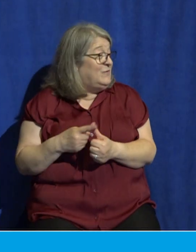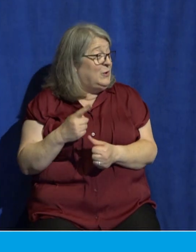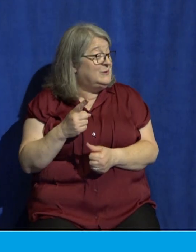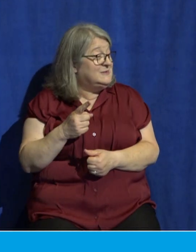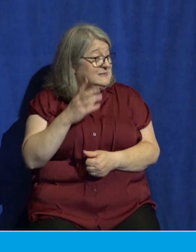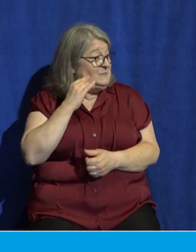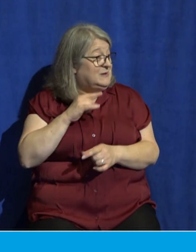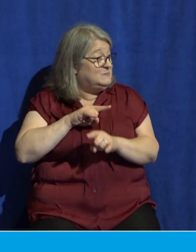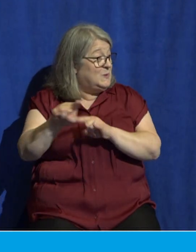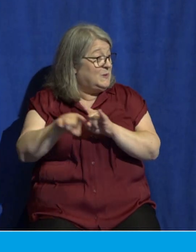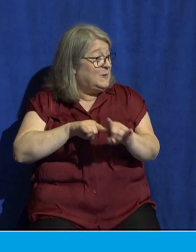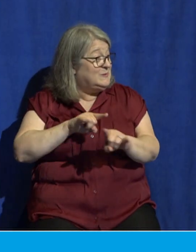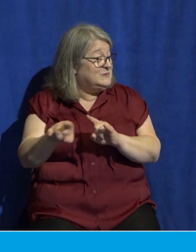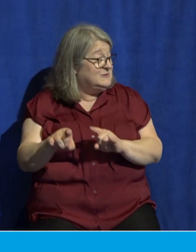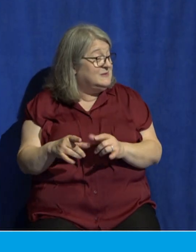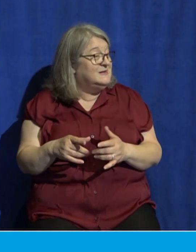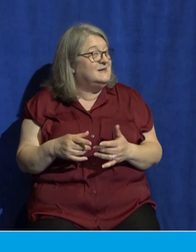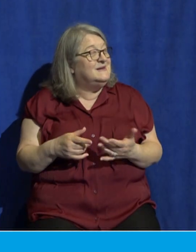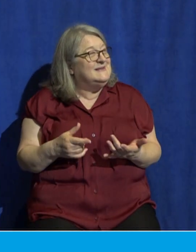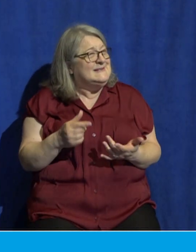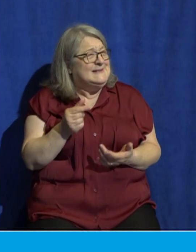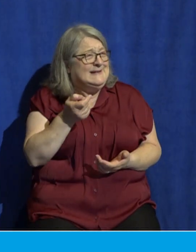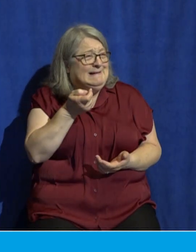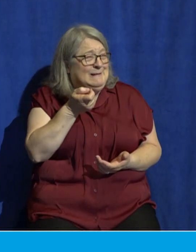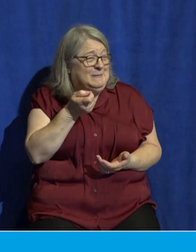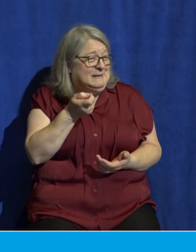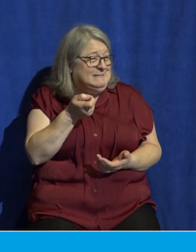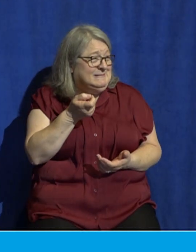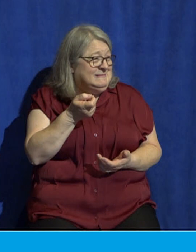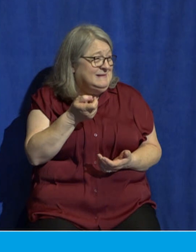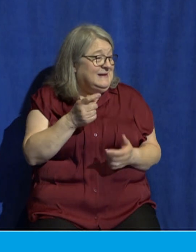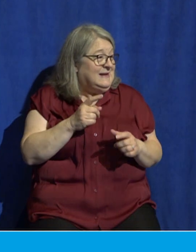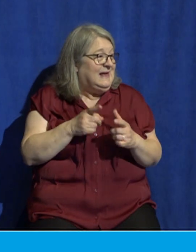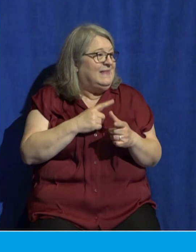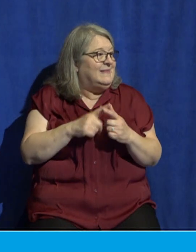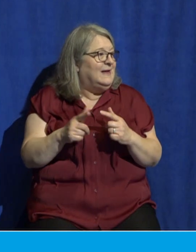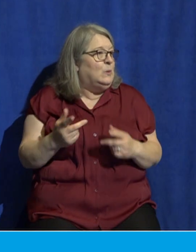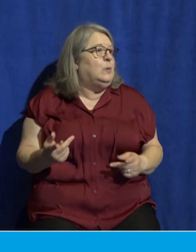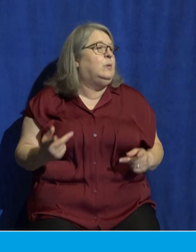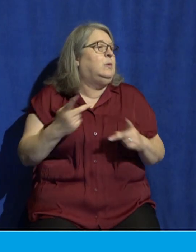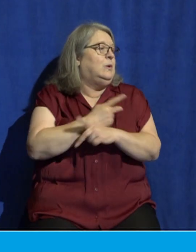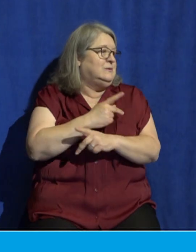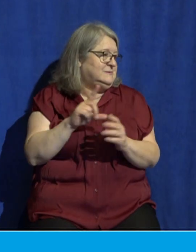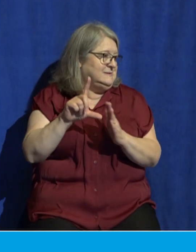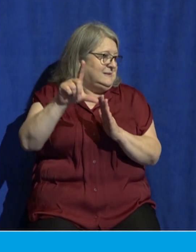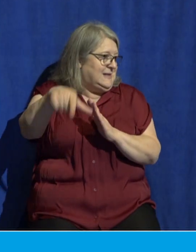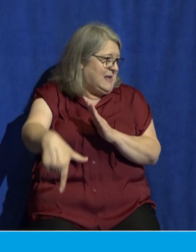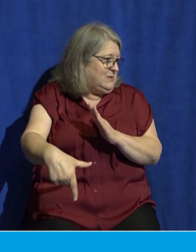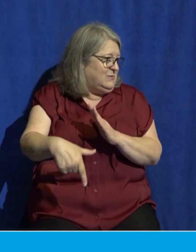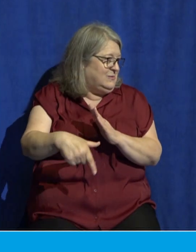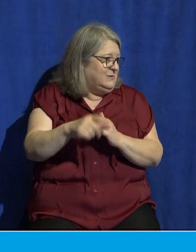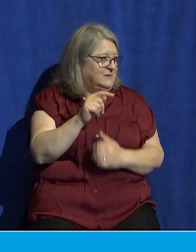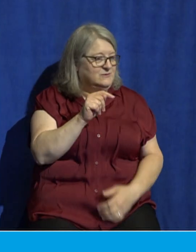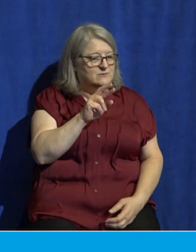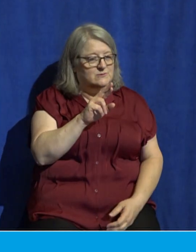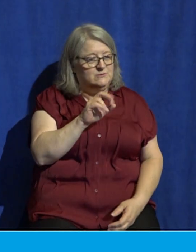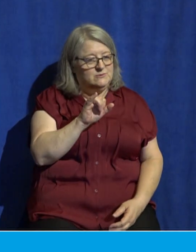only a preview of a more devastating time of tribulation that's coming. And this is where Bible teachers